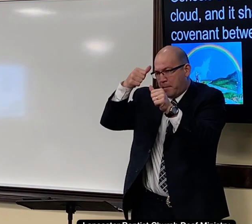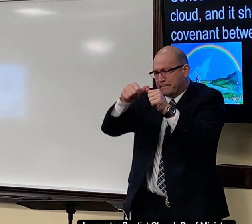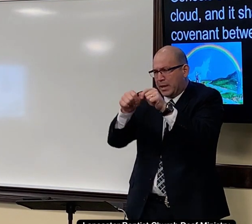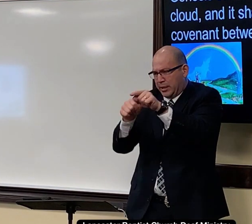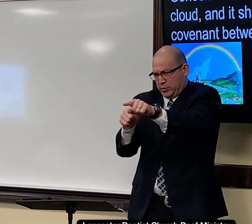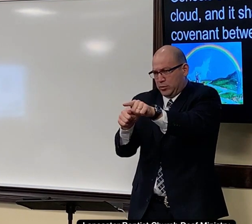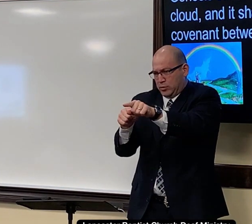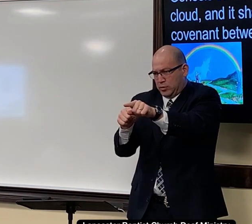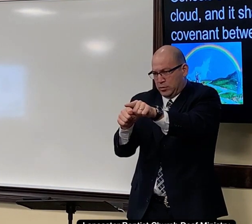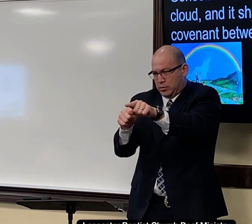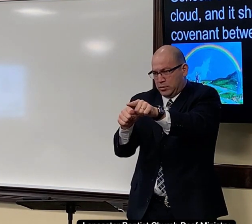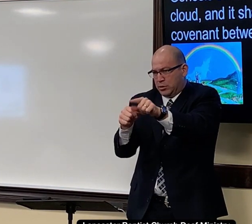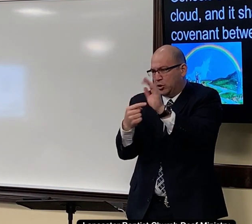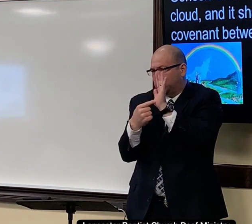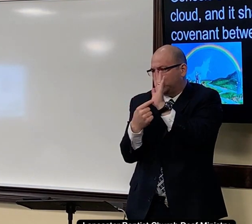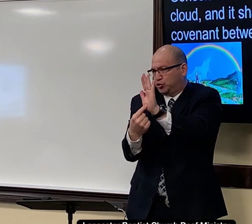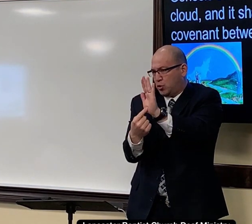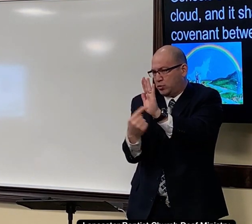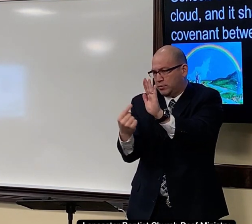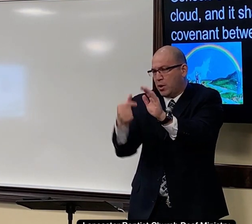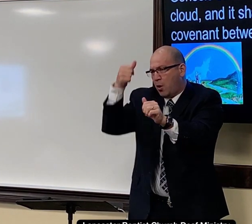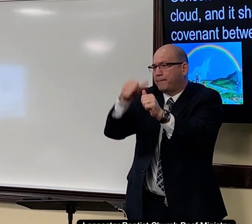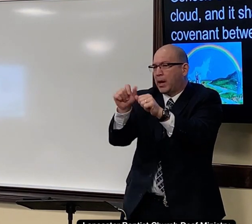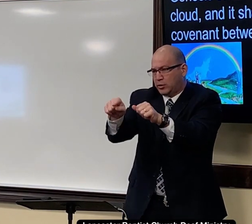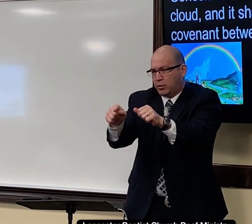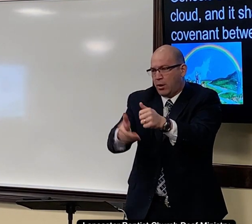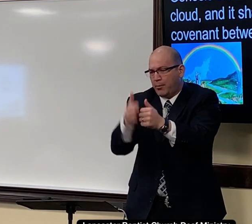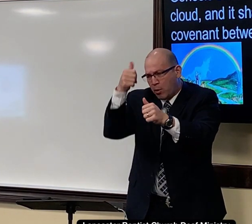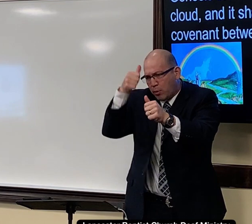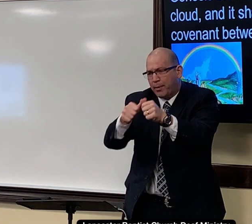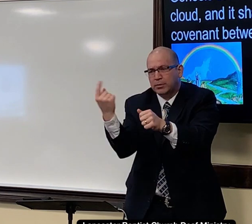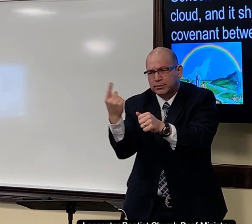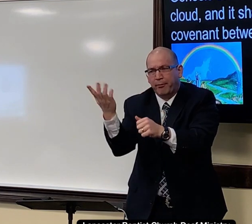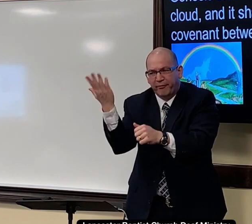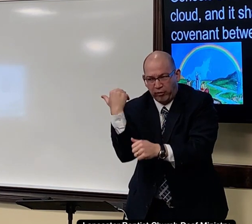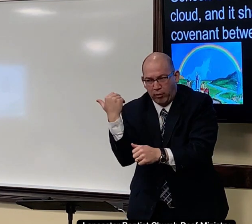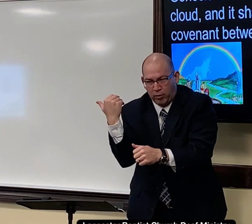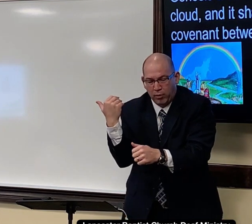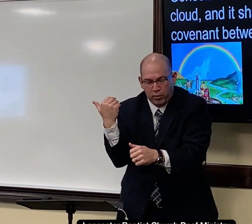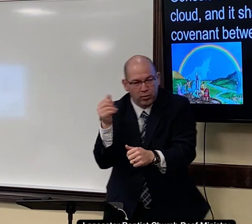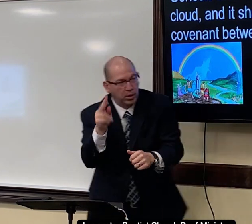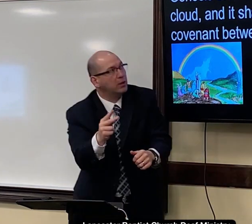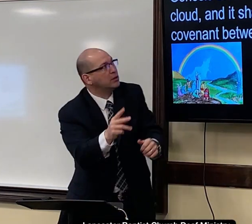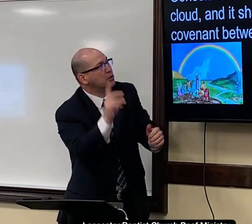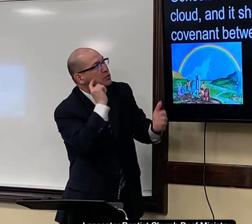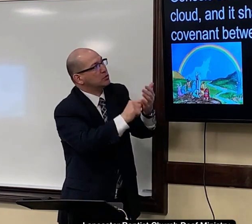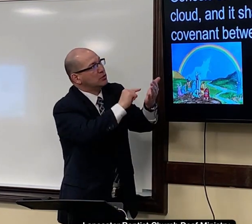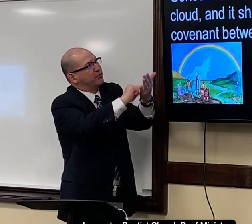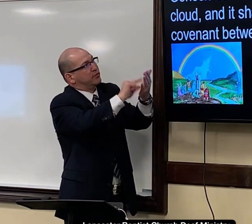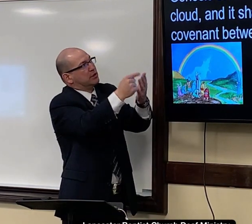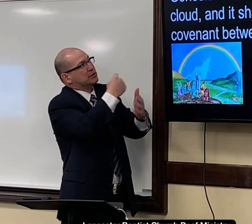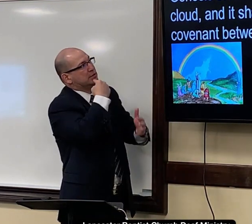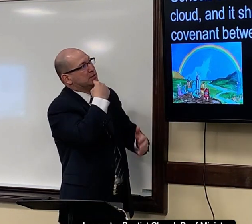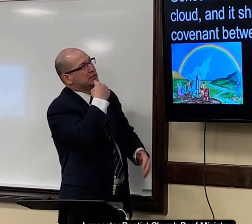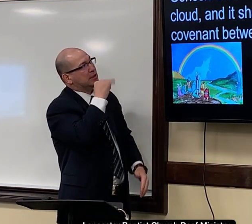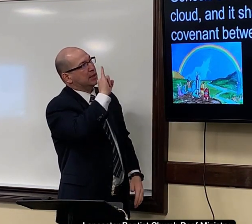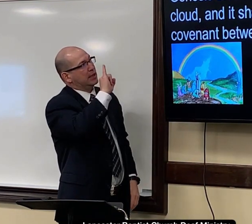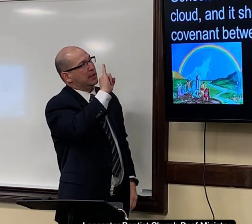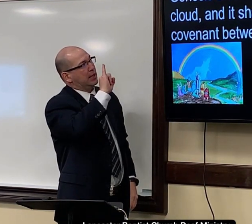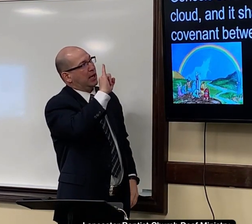it it means it shows something to help you remember something something that happened before so notice in this